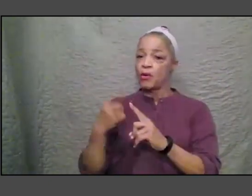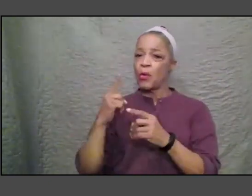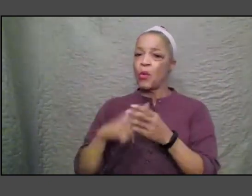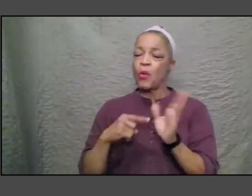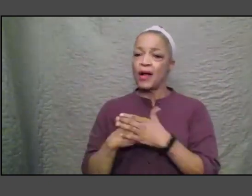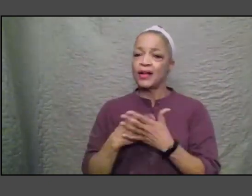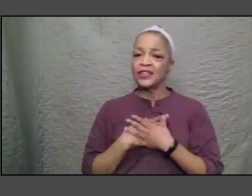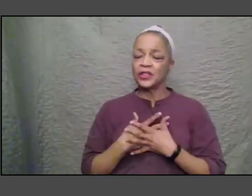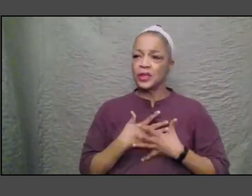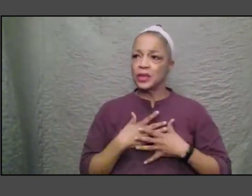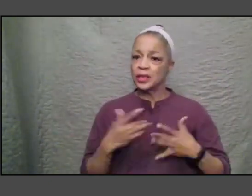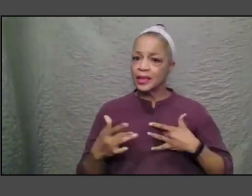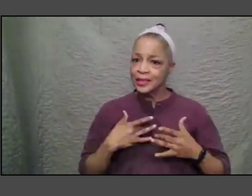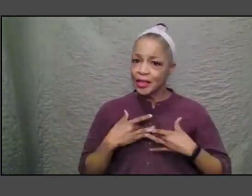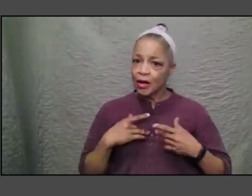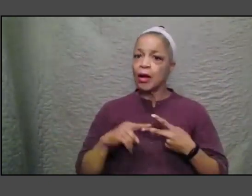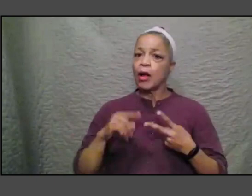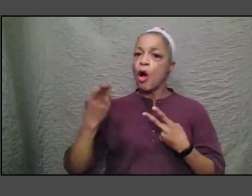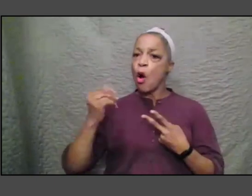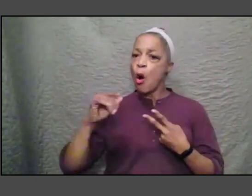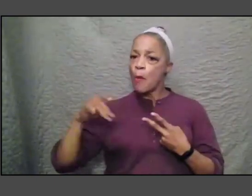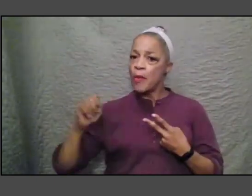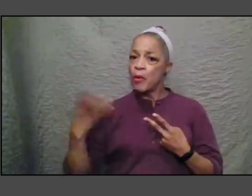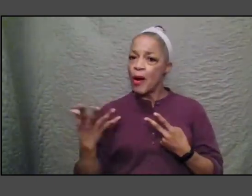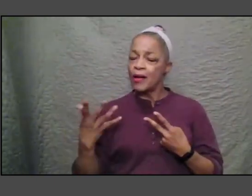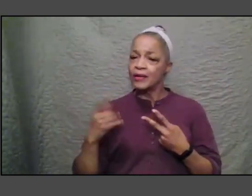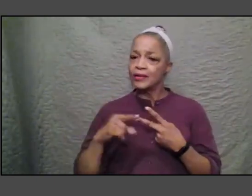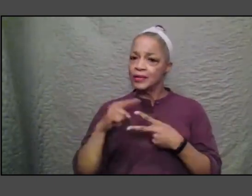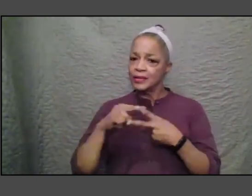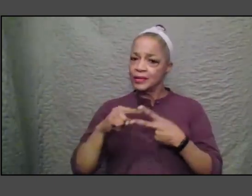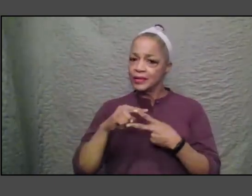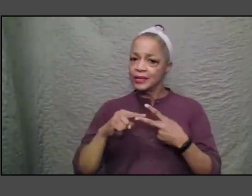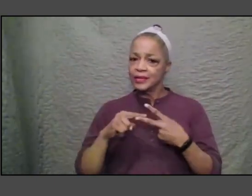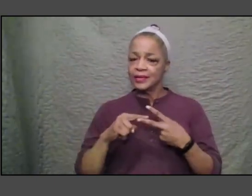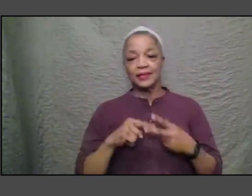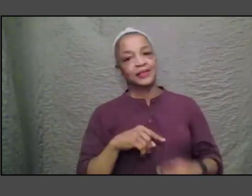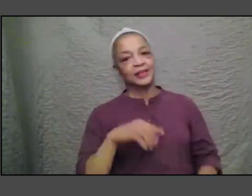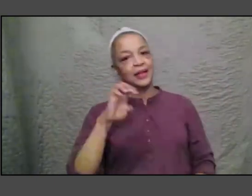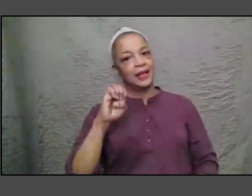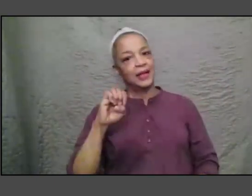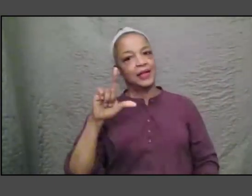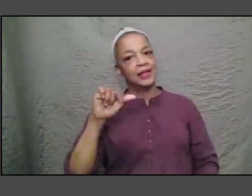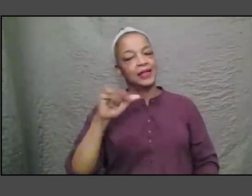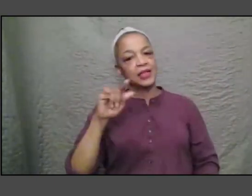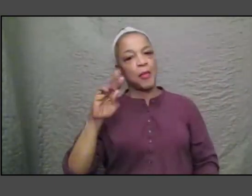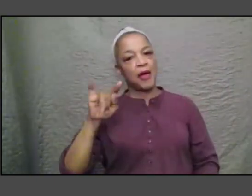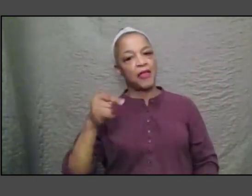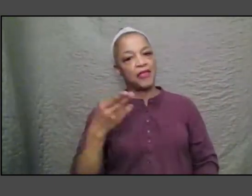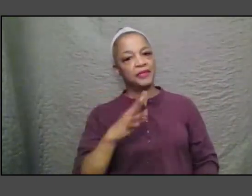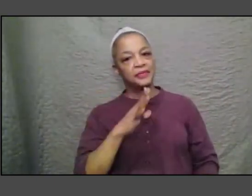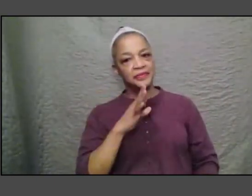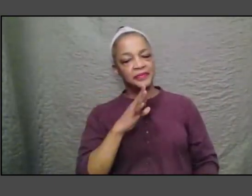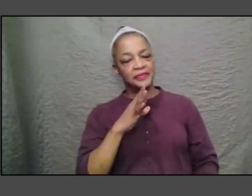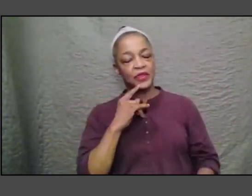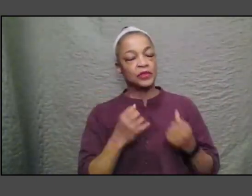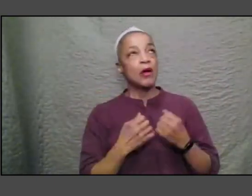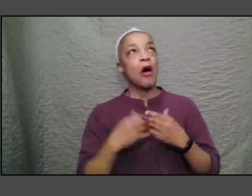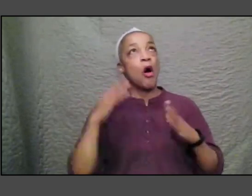well so many things uh give me hope every single day and you know the the